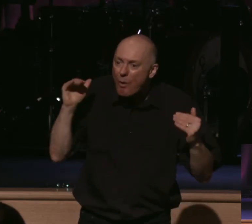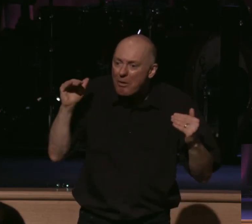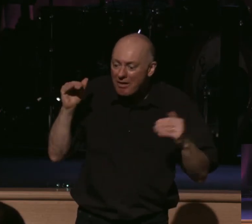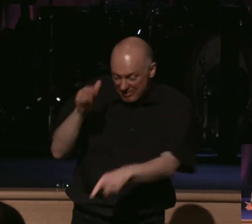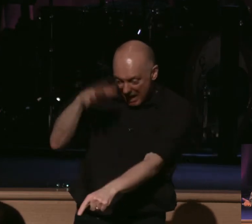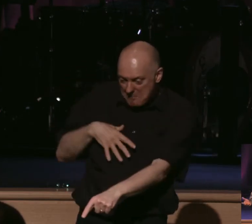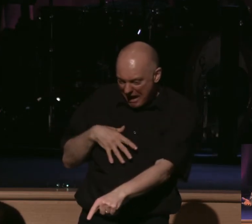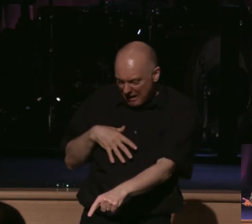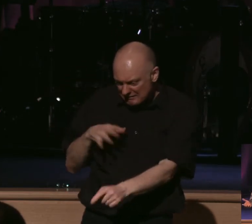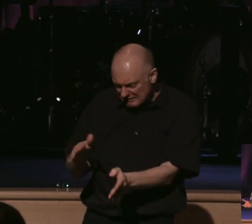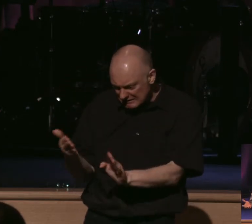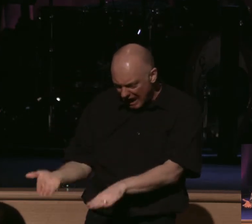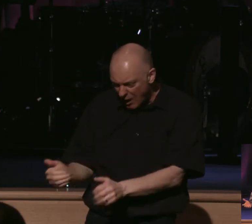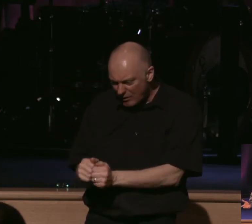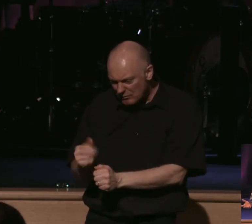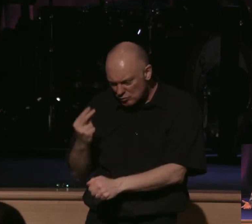life, but he didn't, he didn't really.